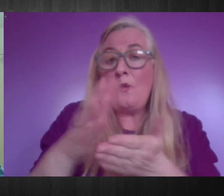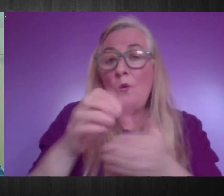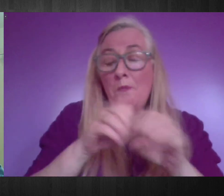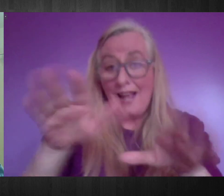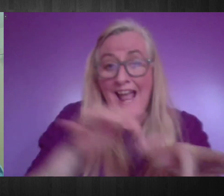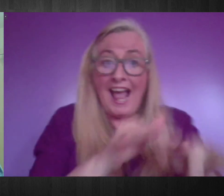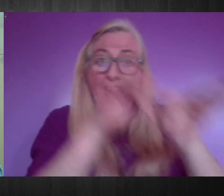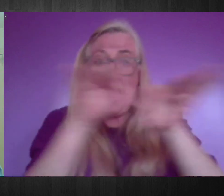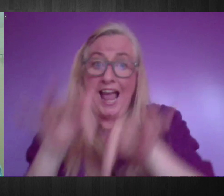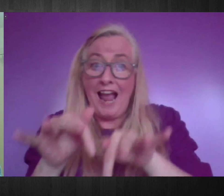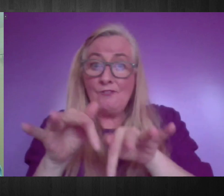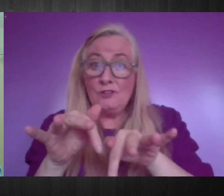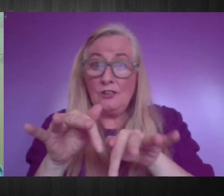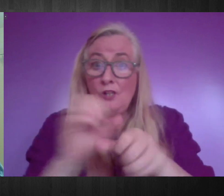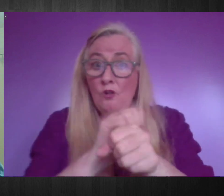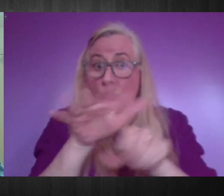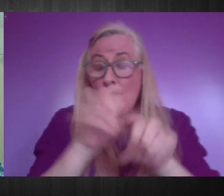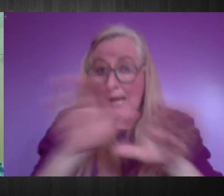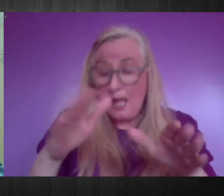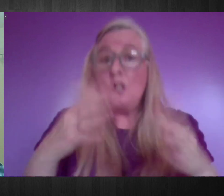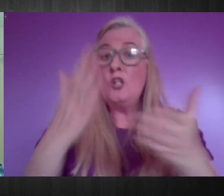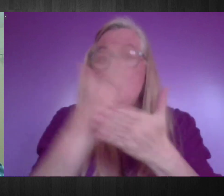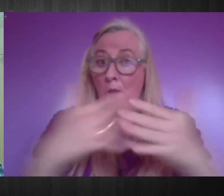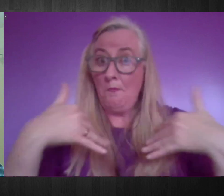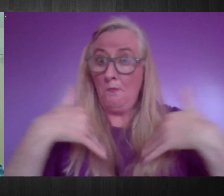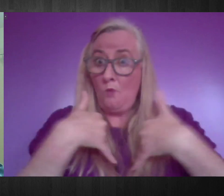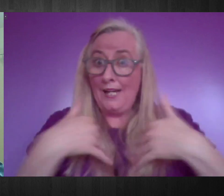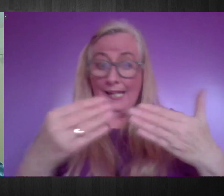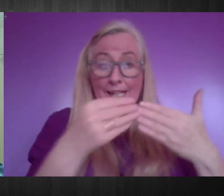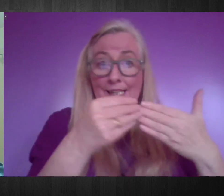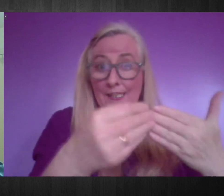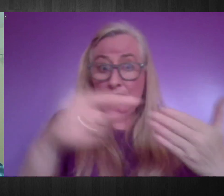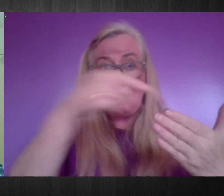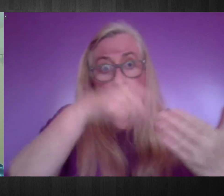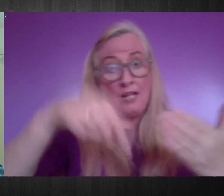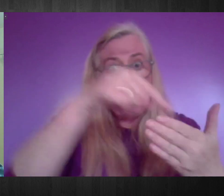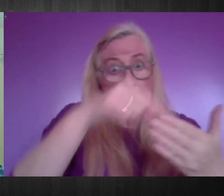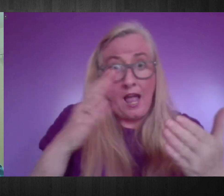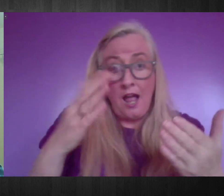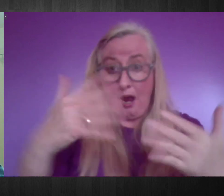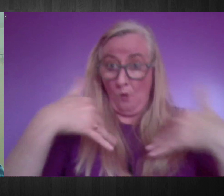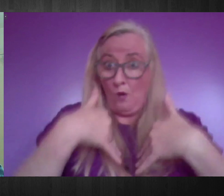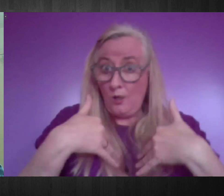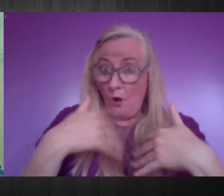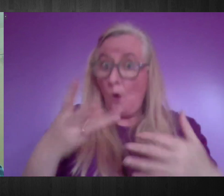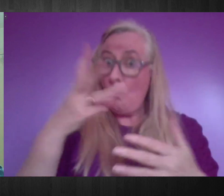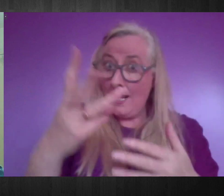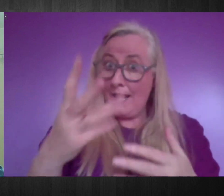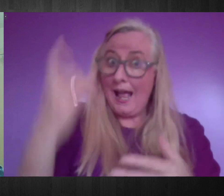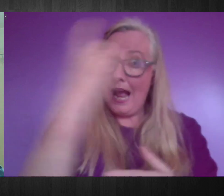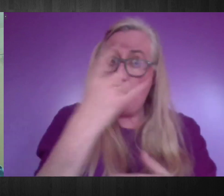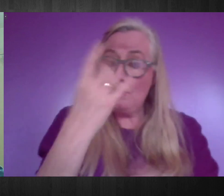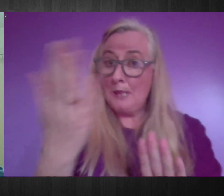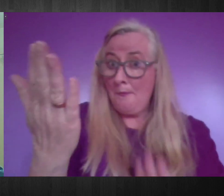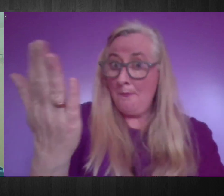a real fear out there for leaders and disabled people having their personal assistant service, that will they have their hours after